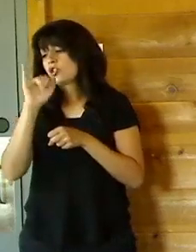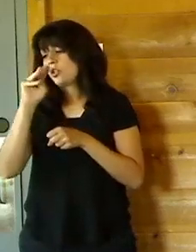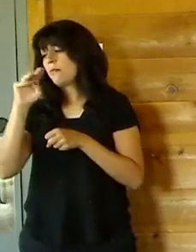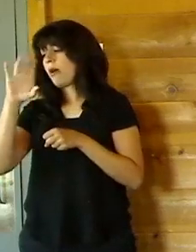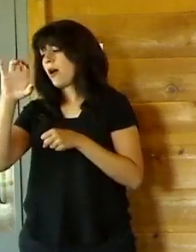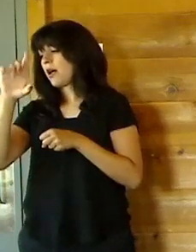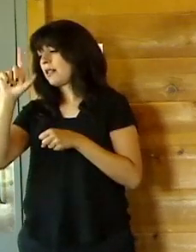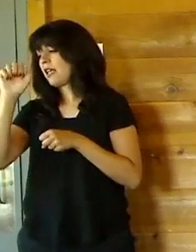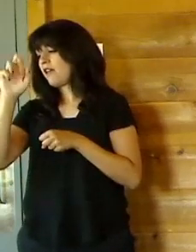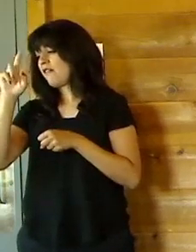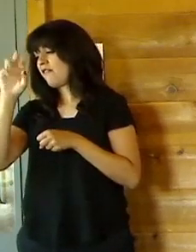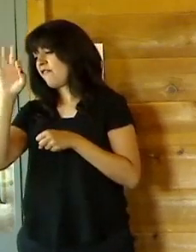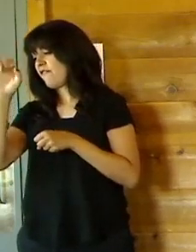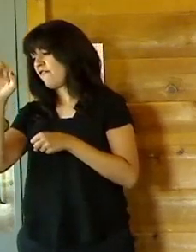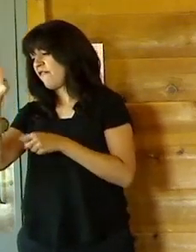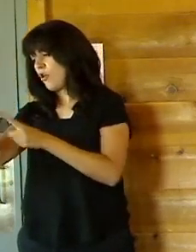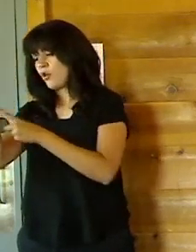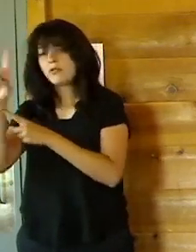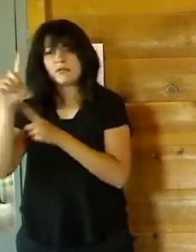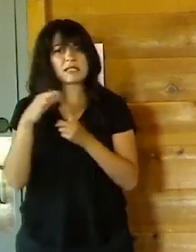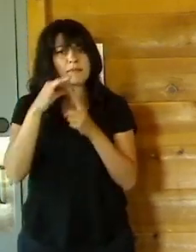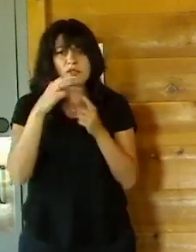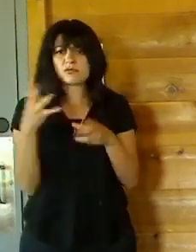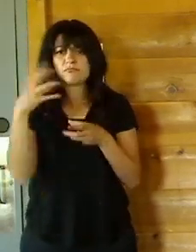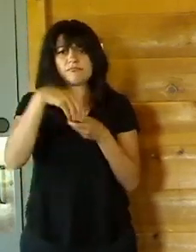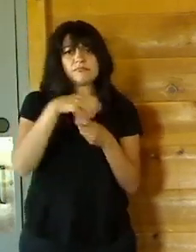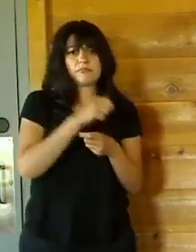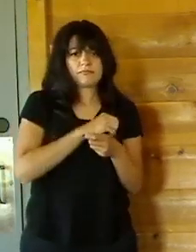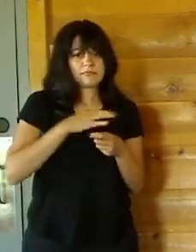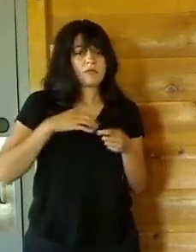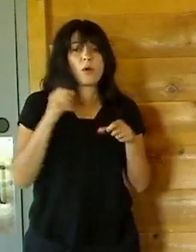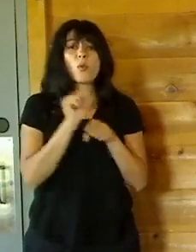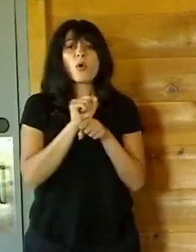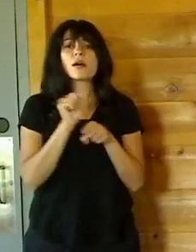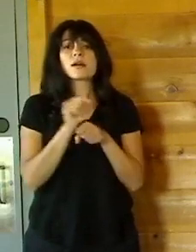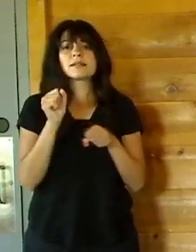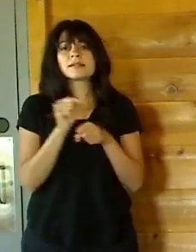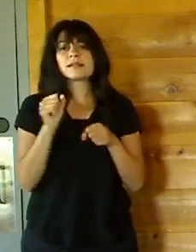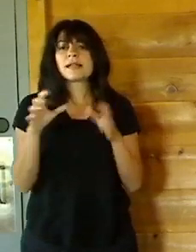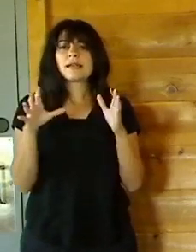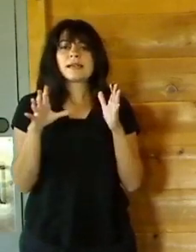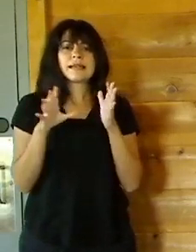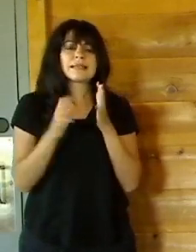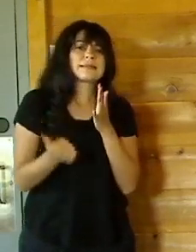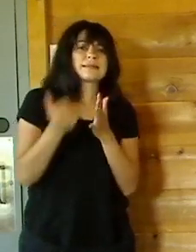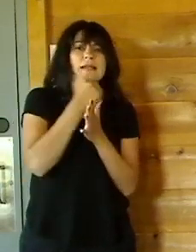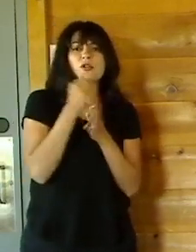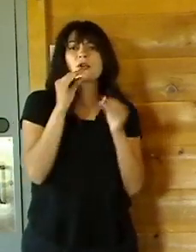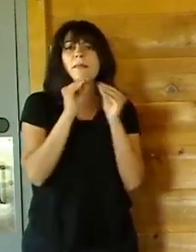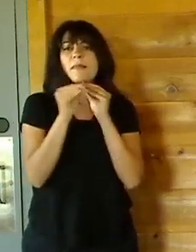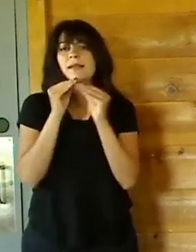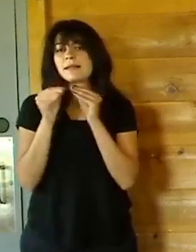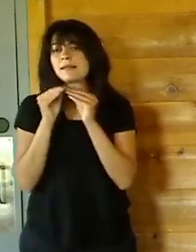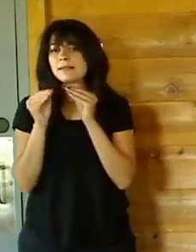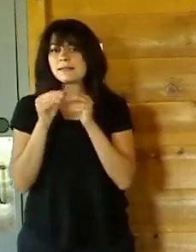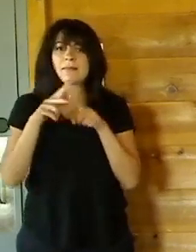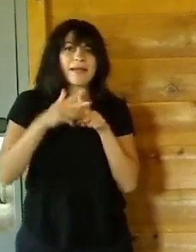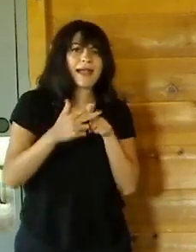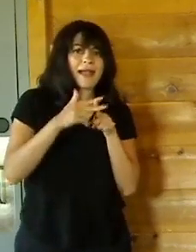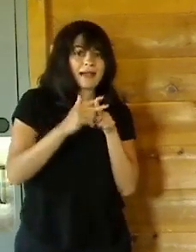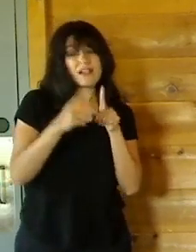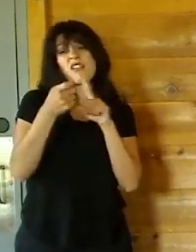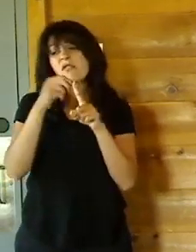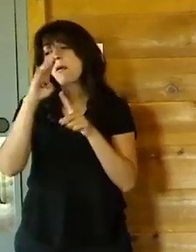member of our staff. He worked here as a senior maintenance mechanic, worked out of Bowdoin, but really became